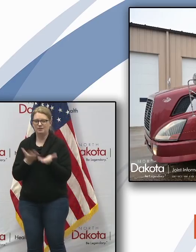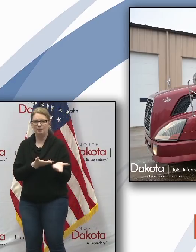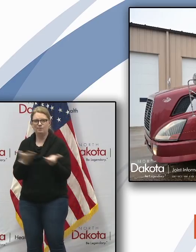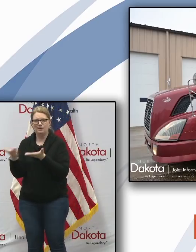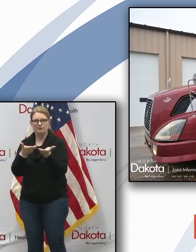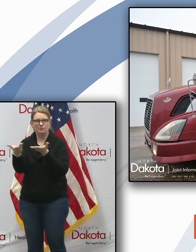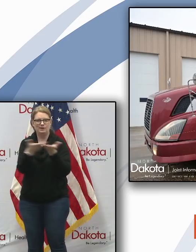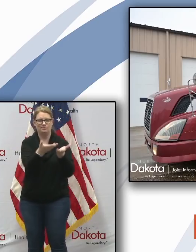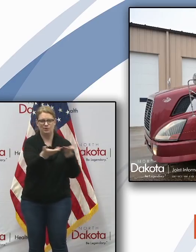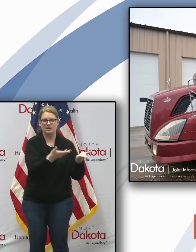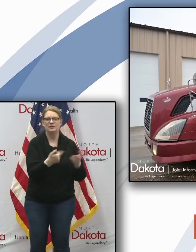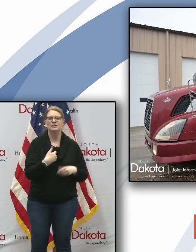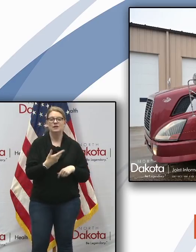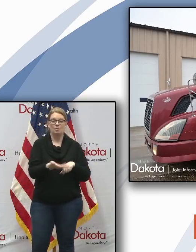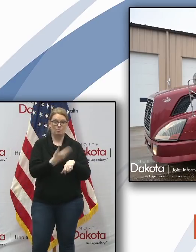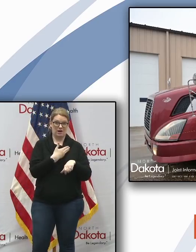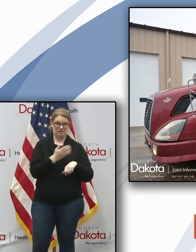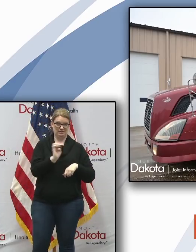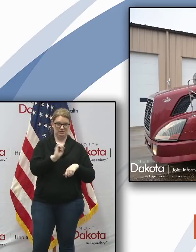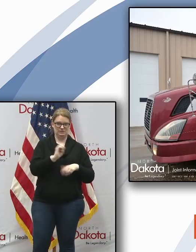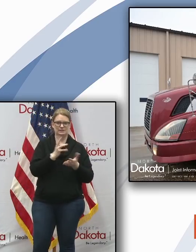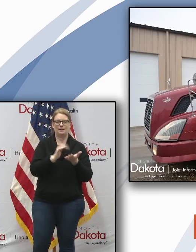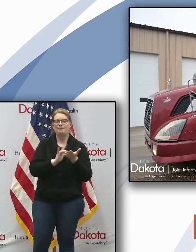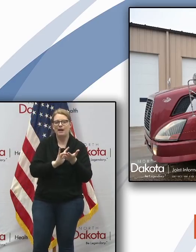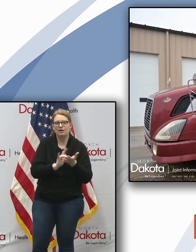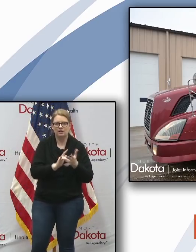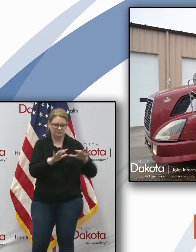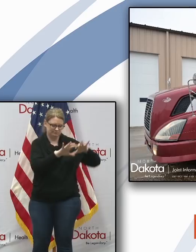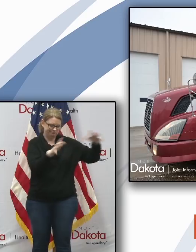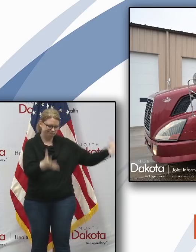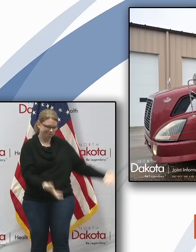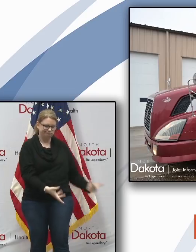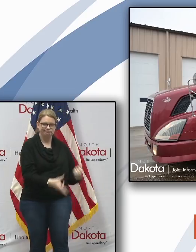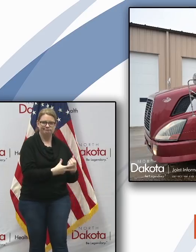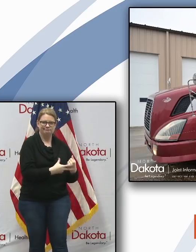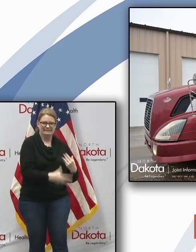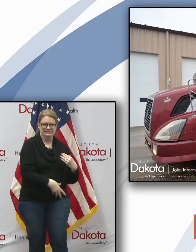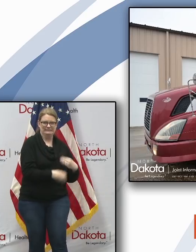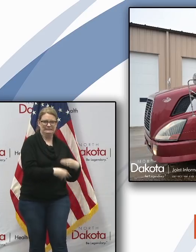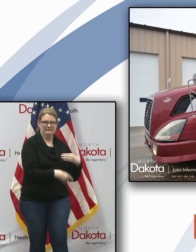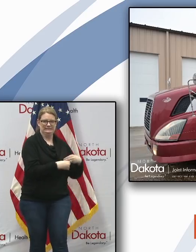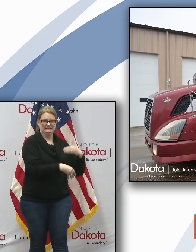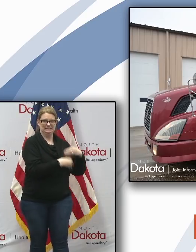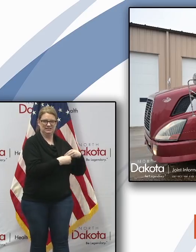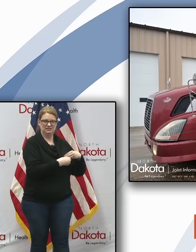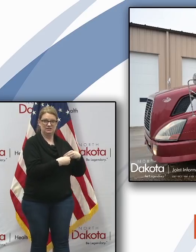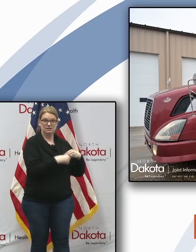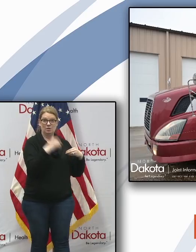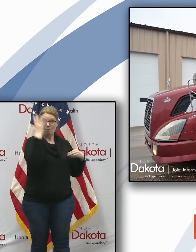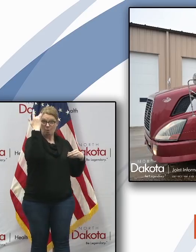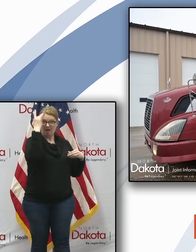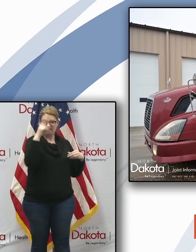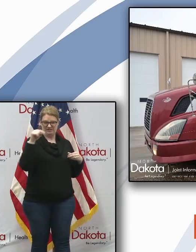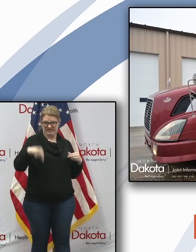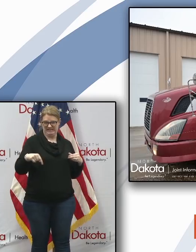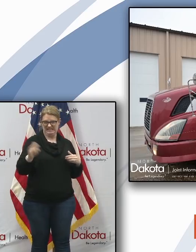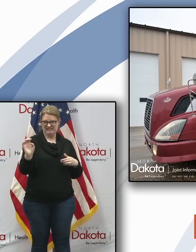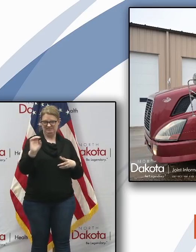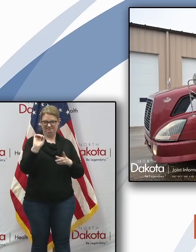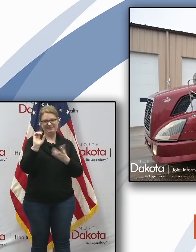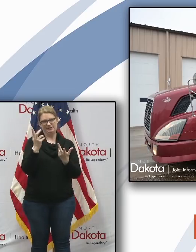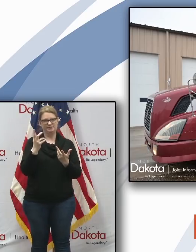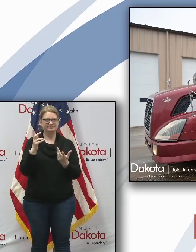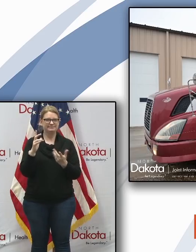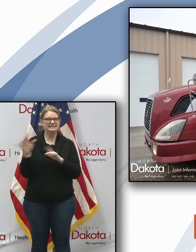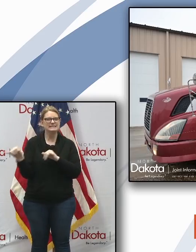prior to this emergency had a medical cache that had been built up for exactly this kind of situation it had was